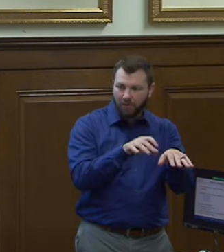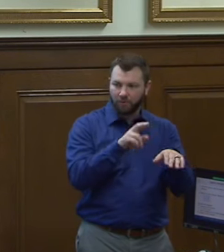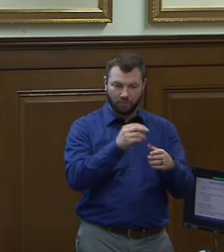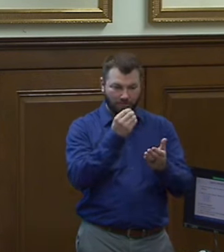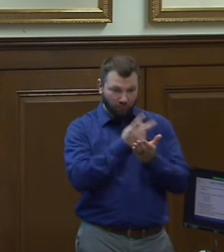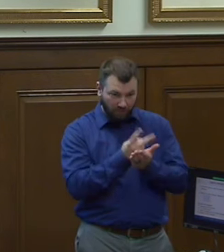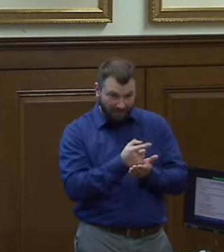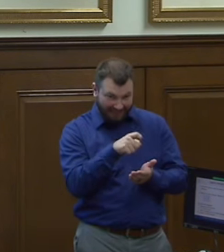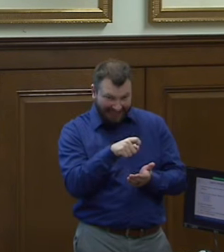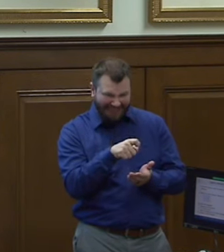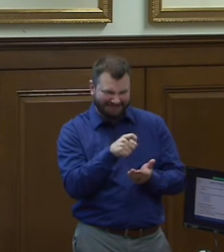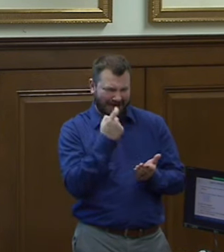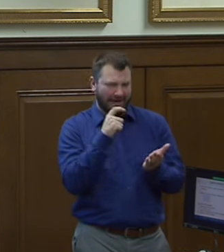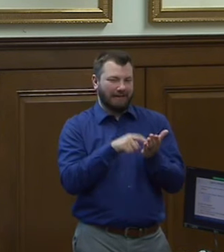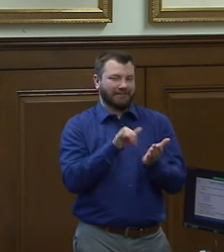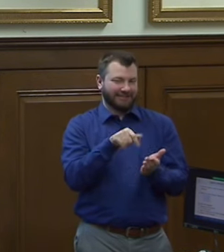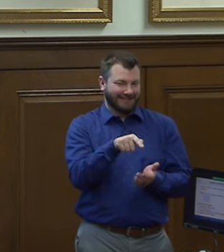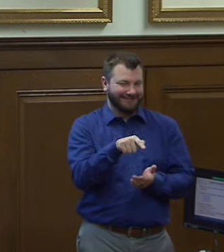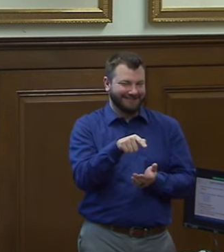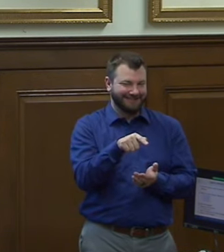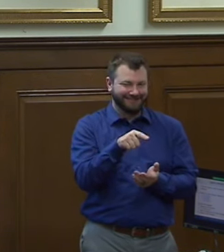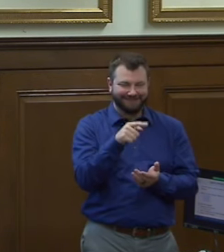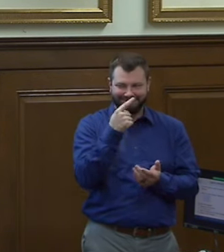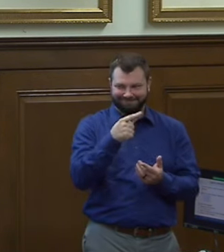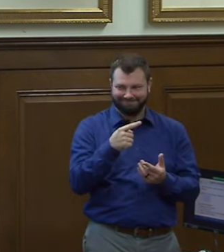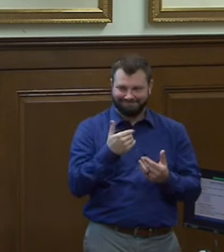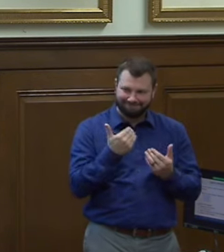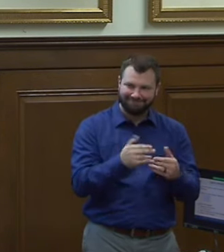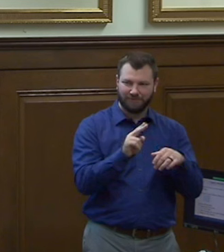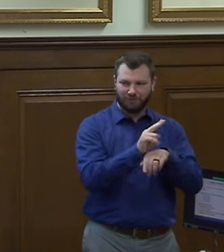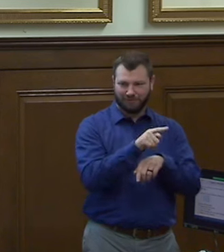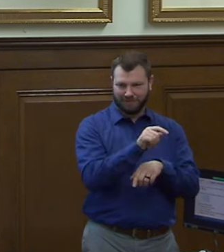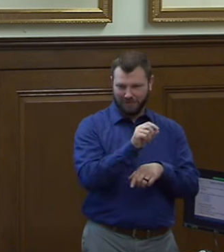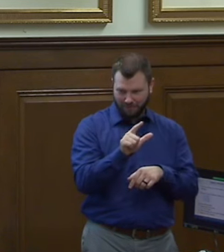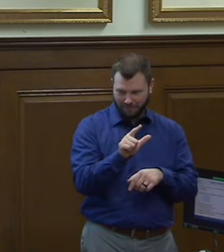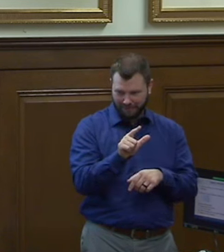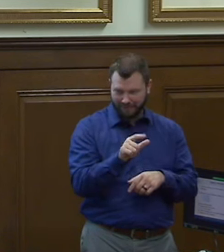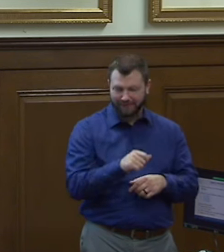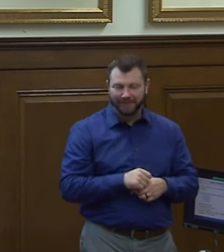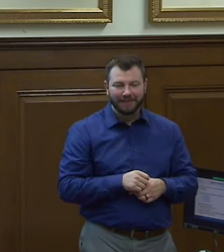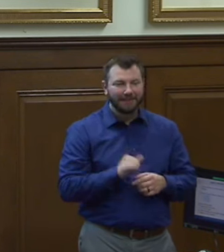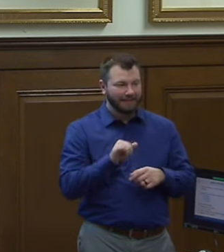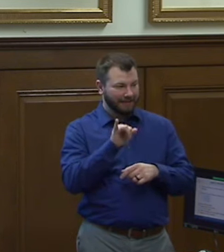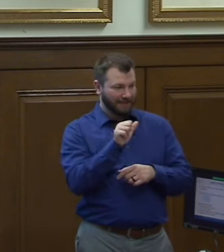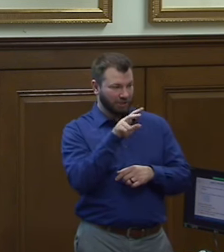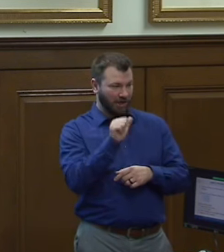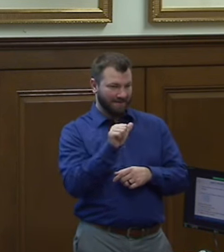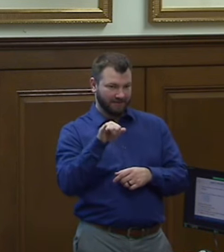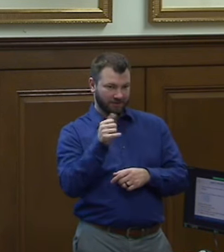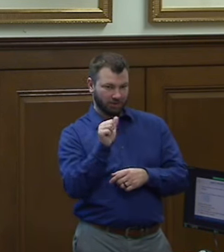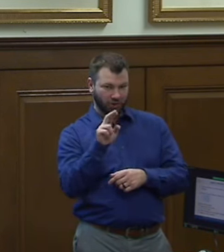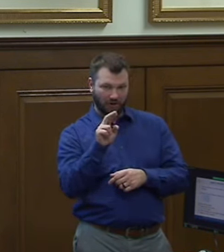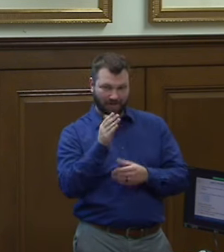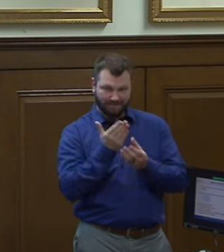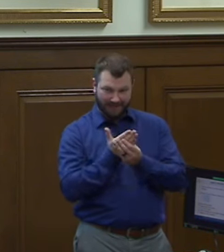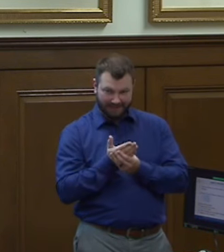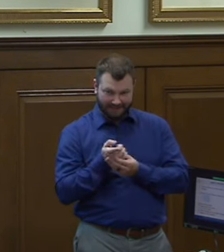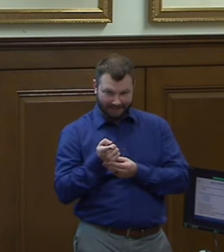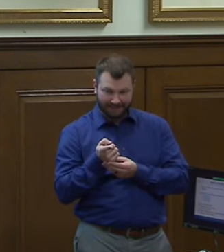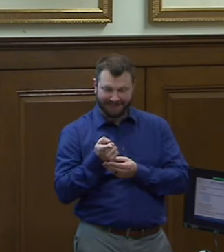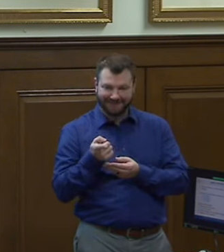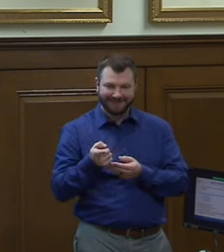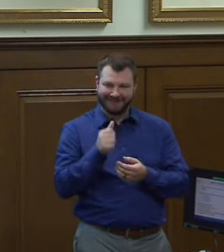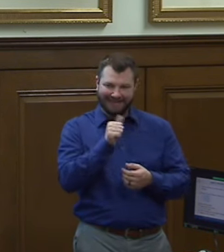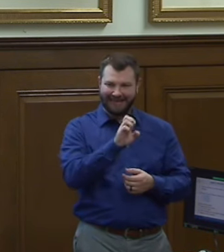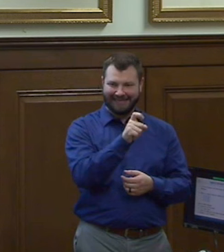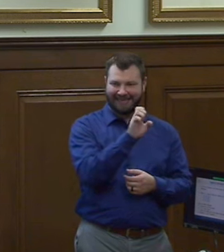that you need in order to use the tools these as java jar files they are not an